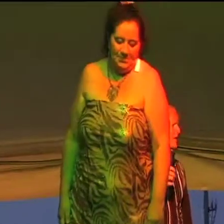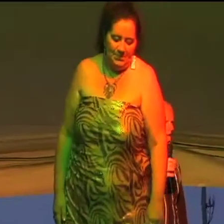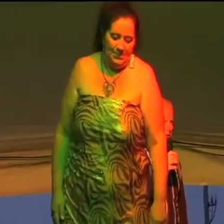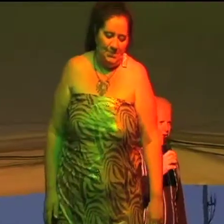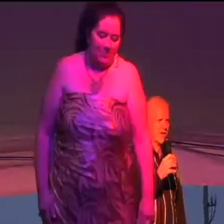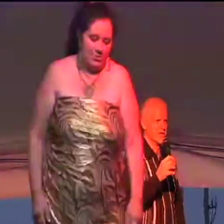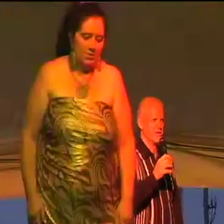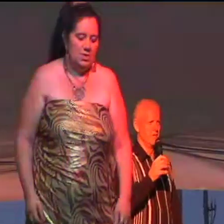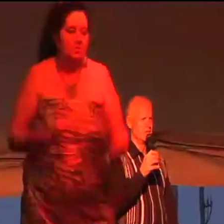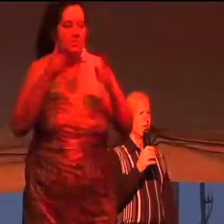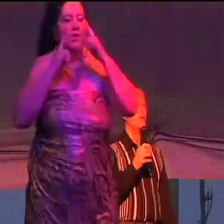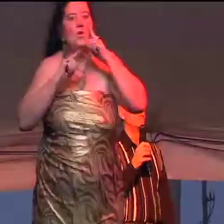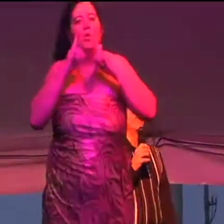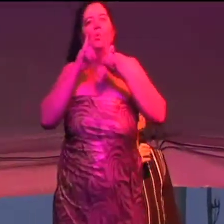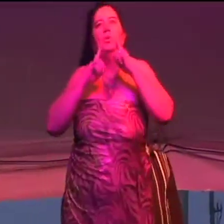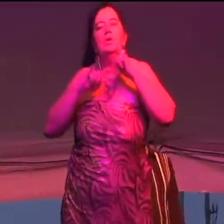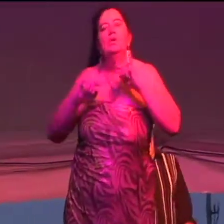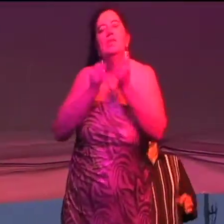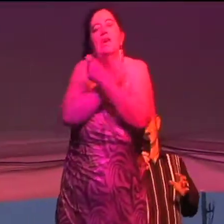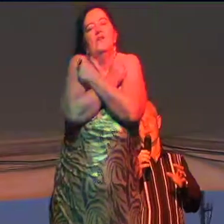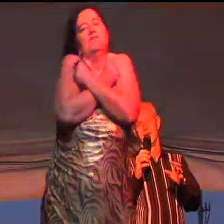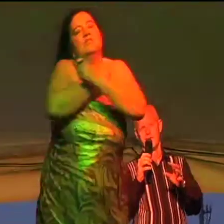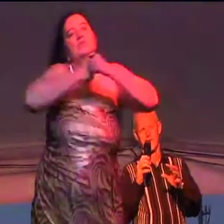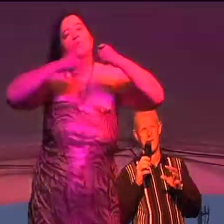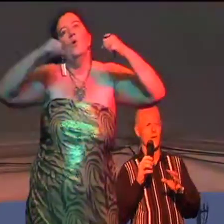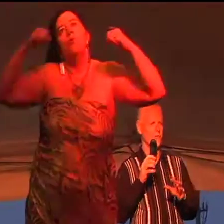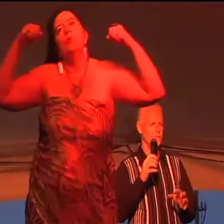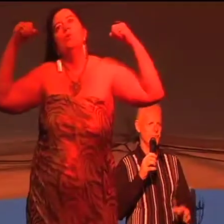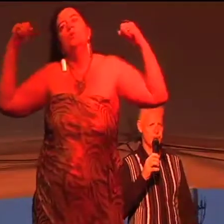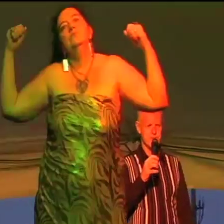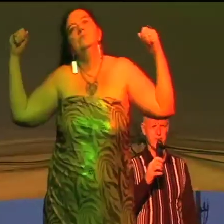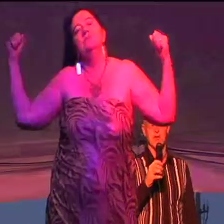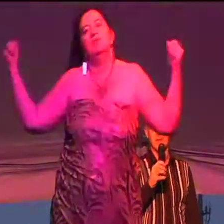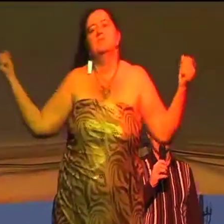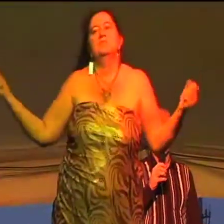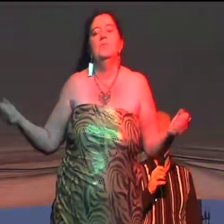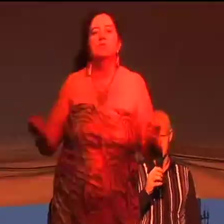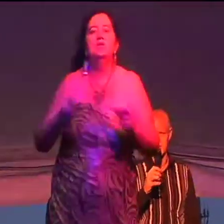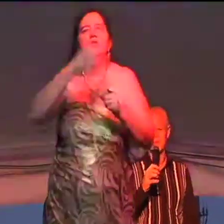Tears are full, love has grown just to see